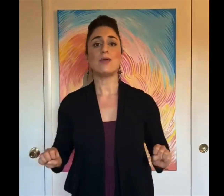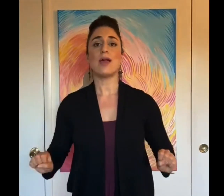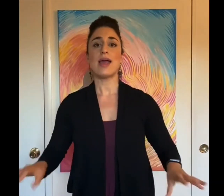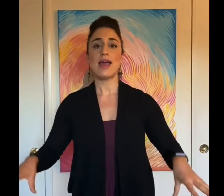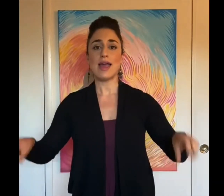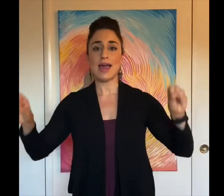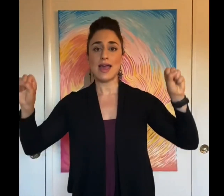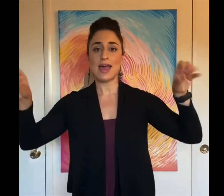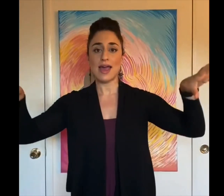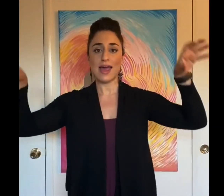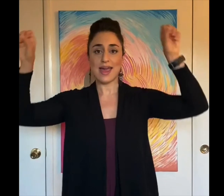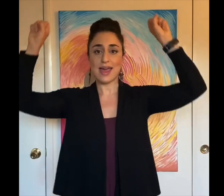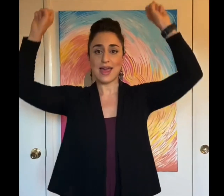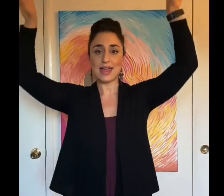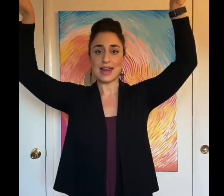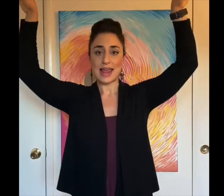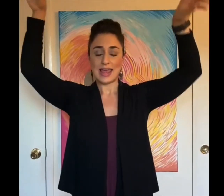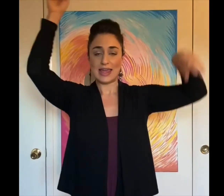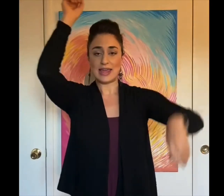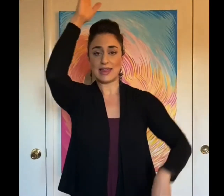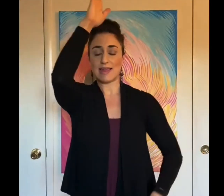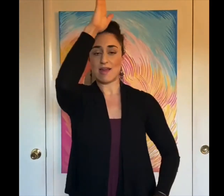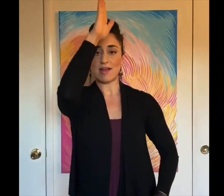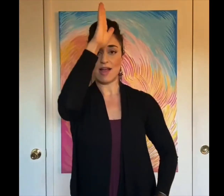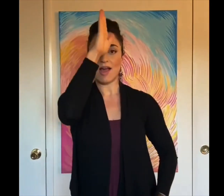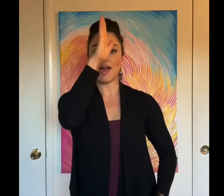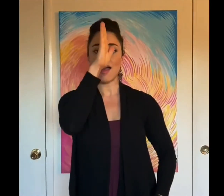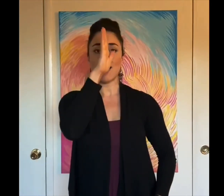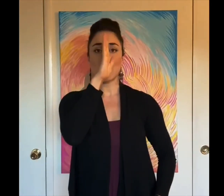great is our God.